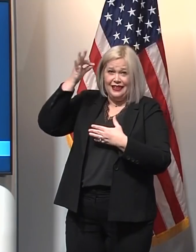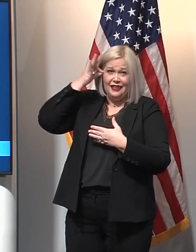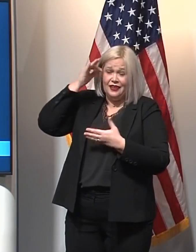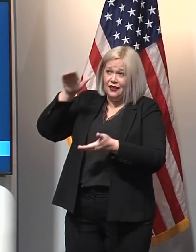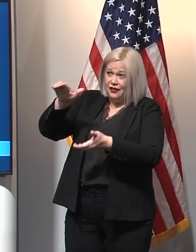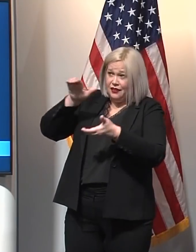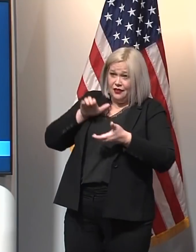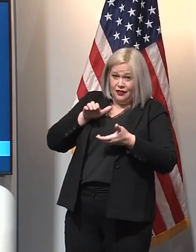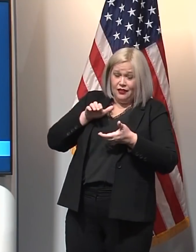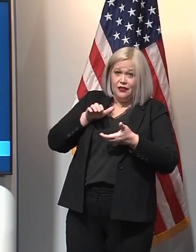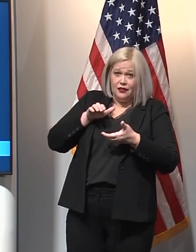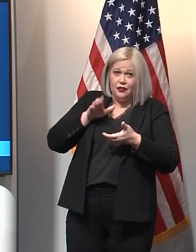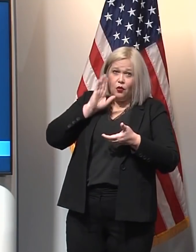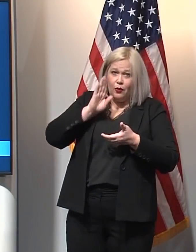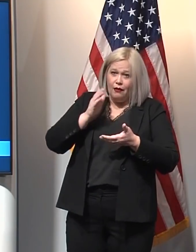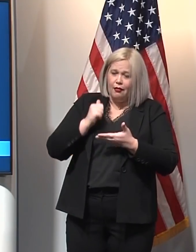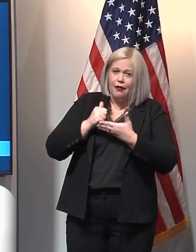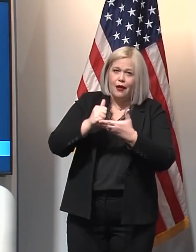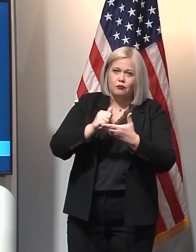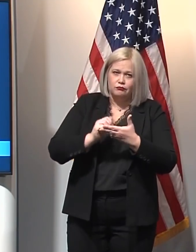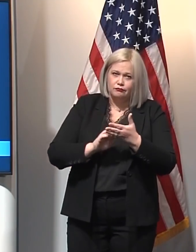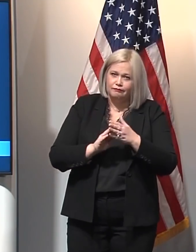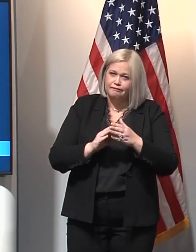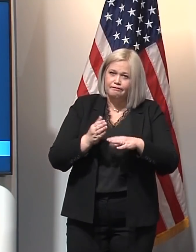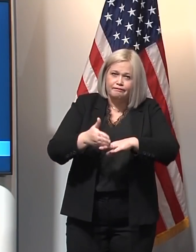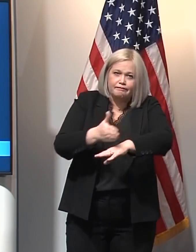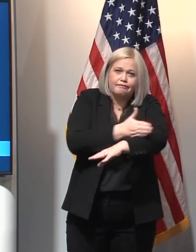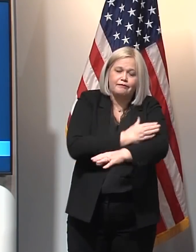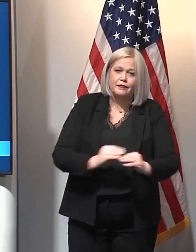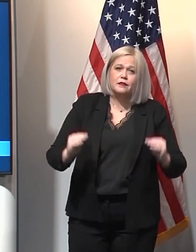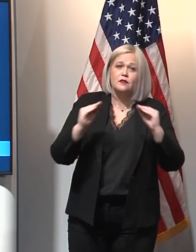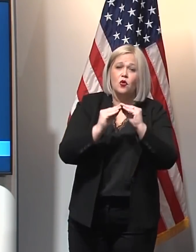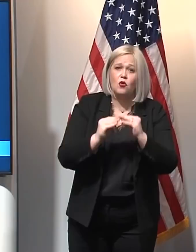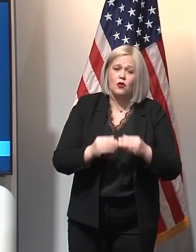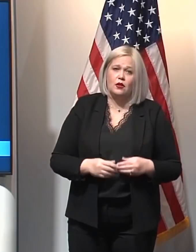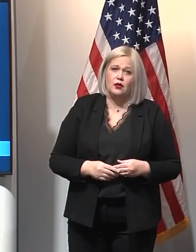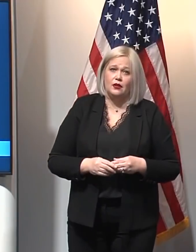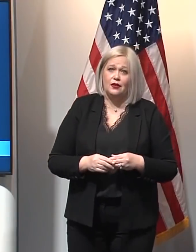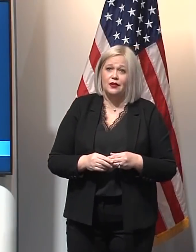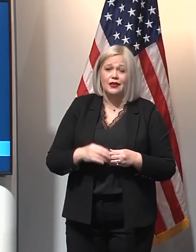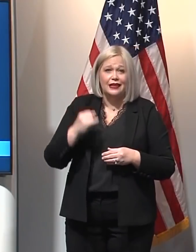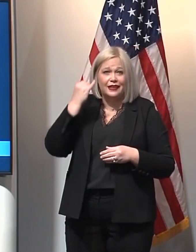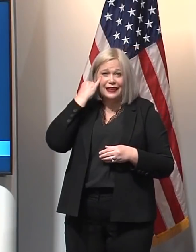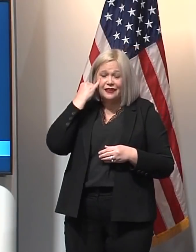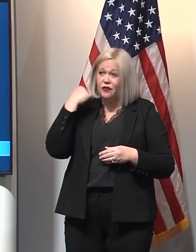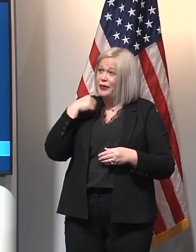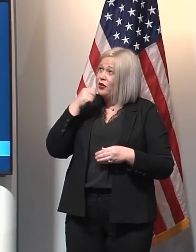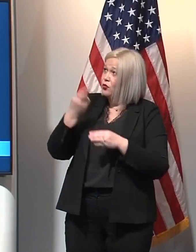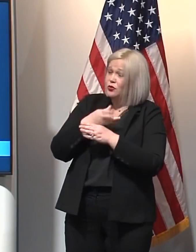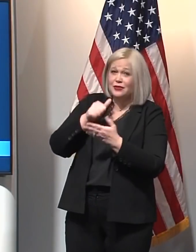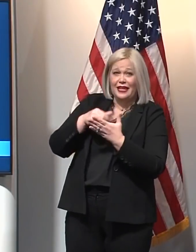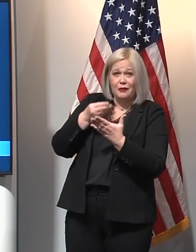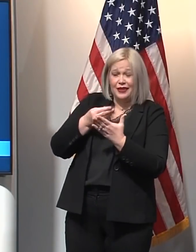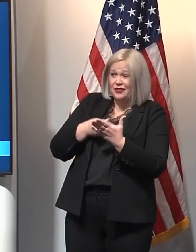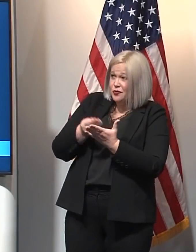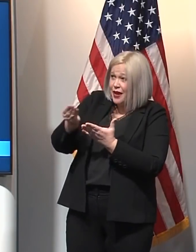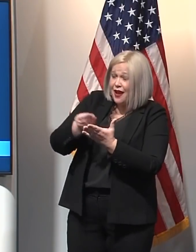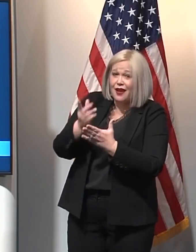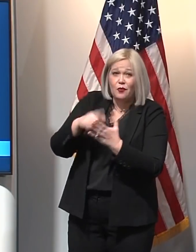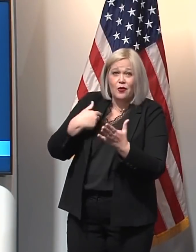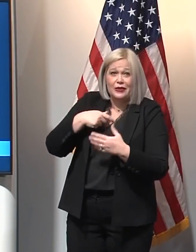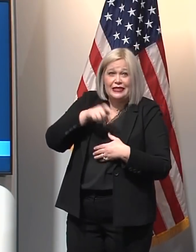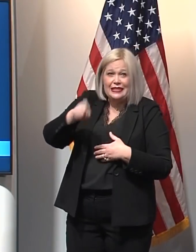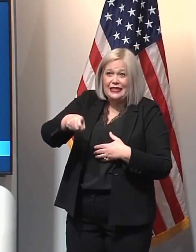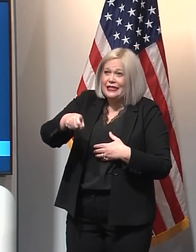COVID recovery plan, we may fall on the priority list of supplies and as a result see a slowdown in our